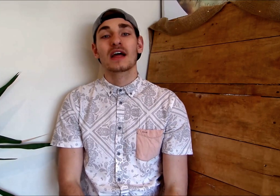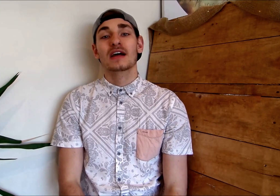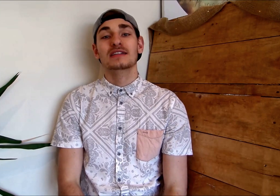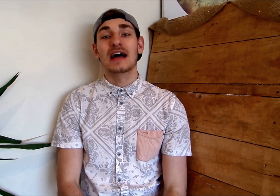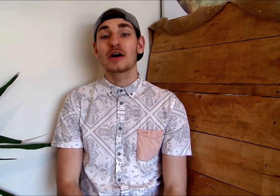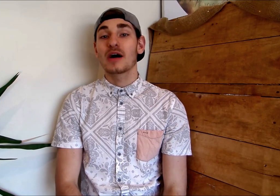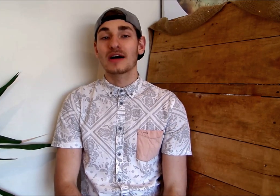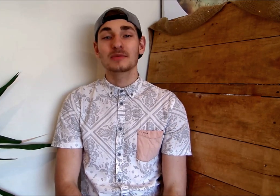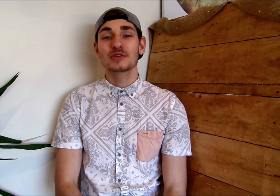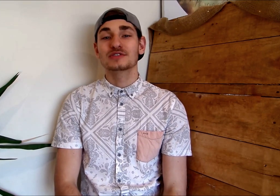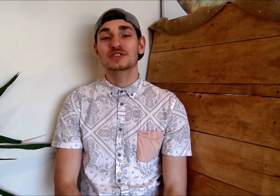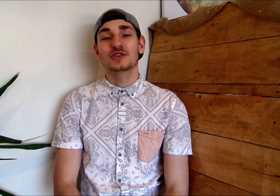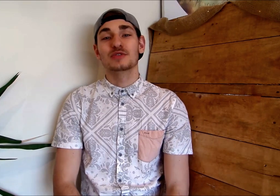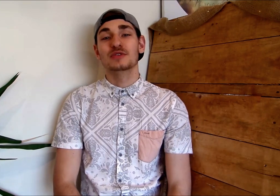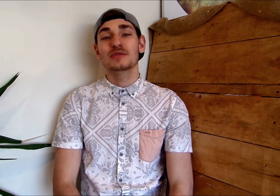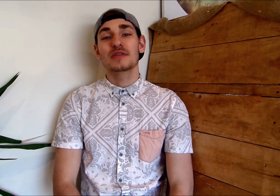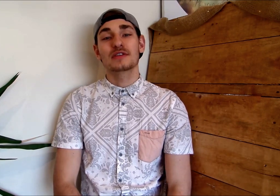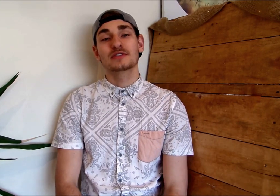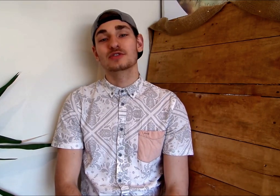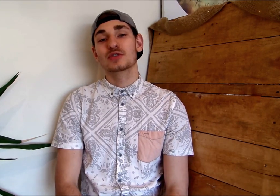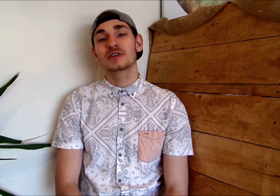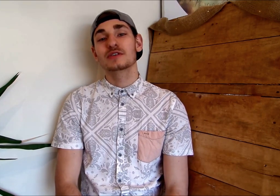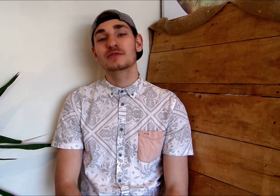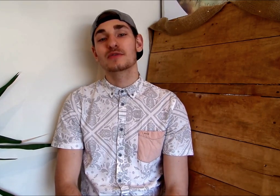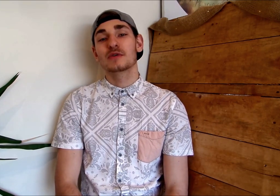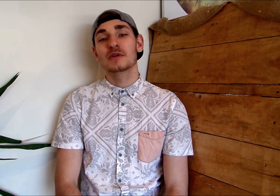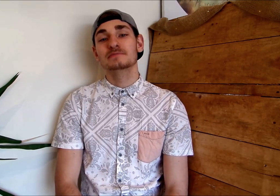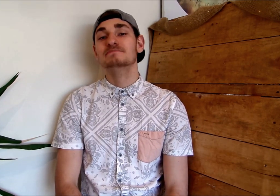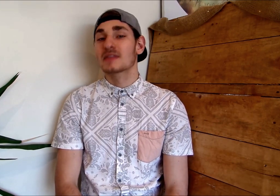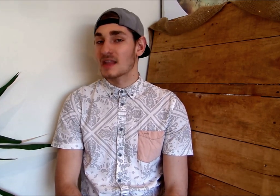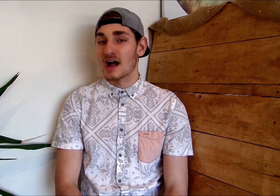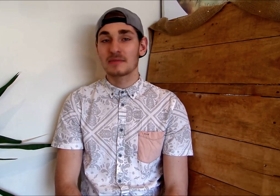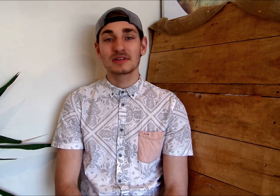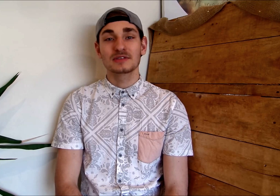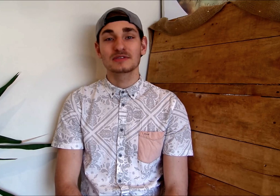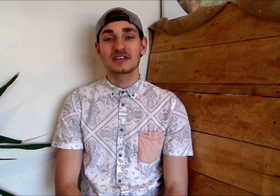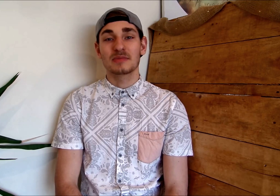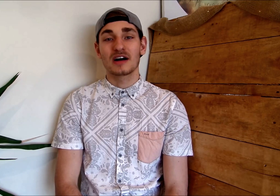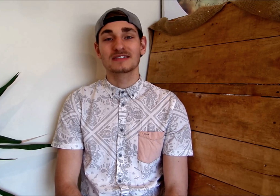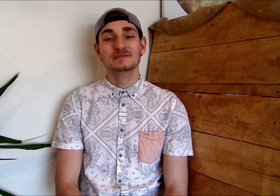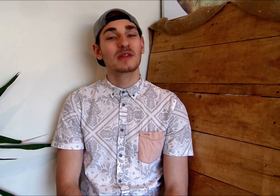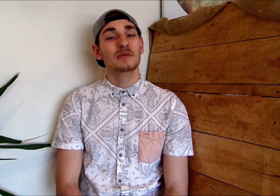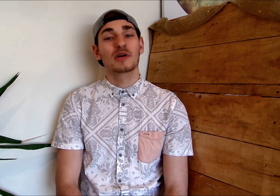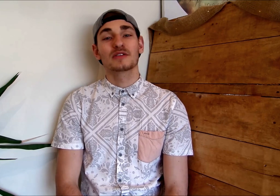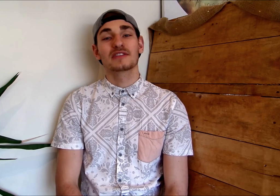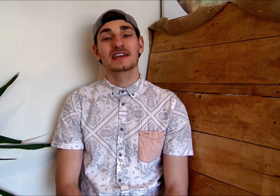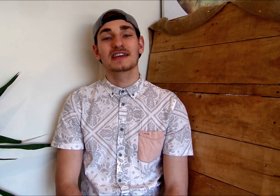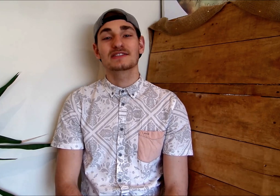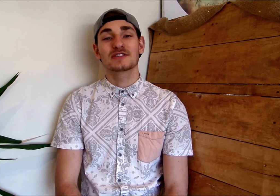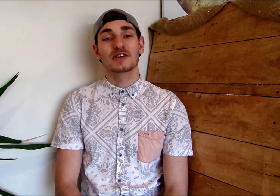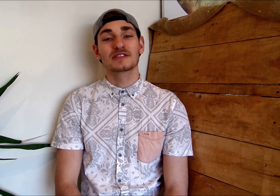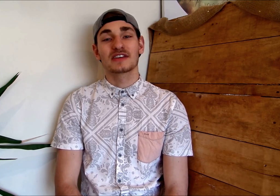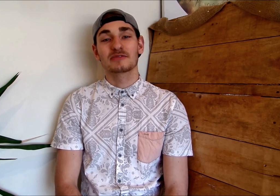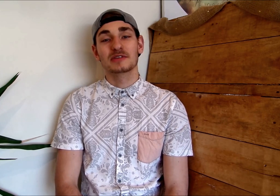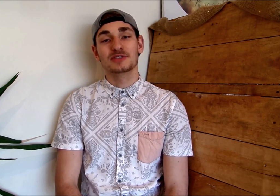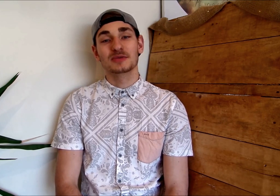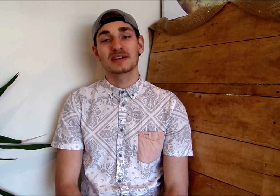Now I'm going to show you the tutorial for I'm a Little Teapot, part of the kids' songs I've been doing.